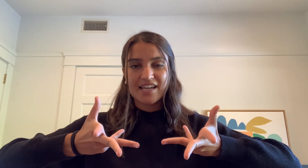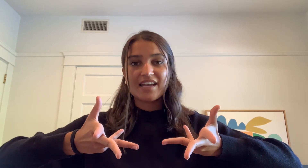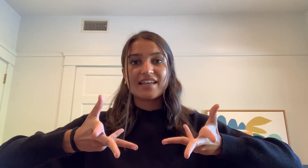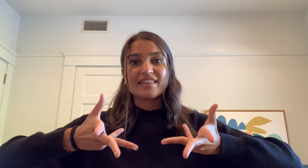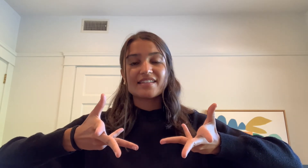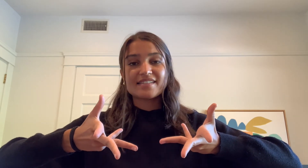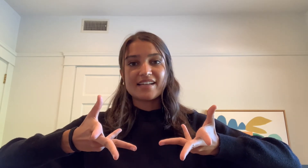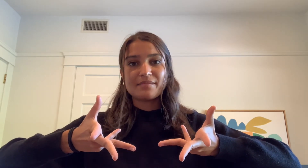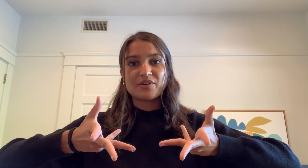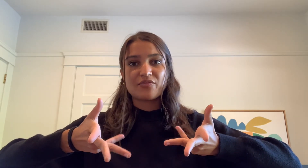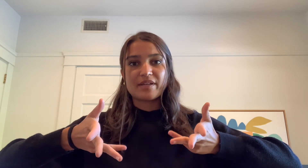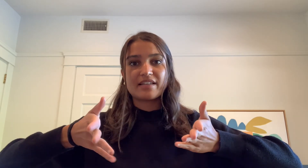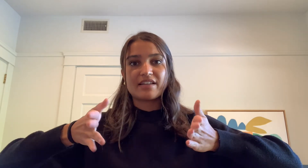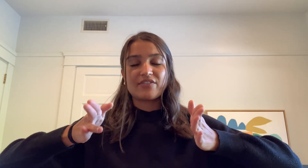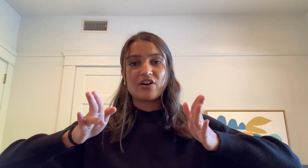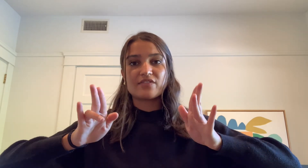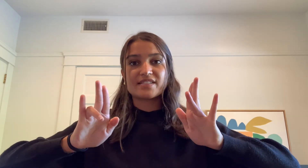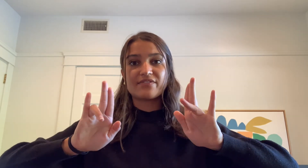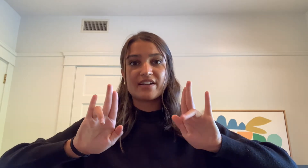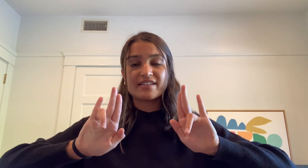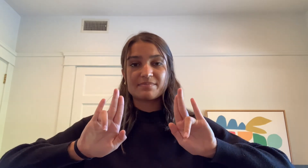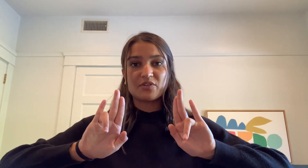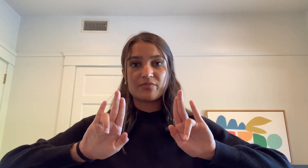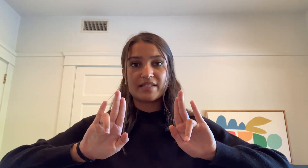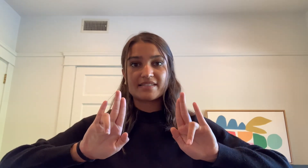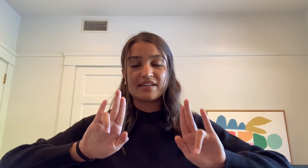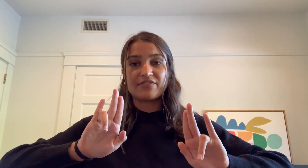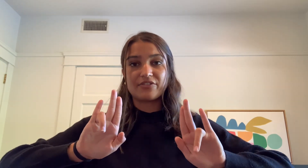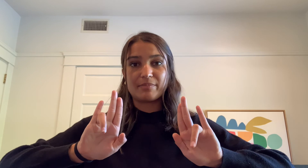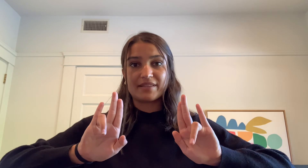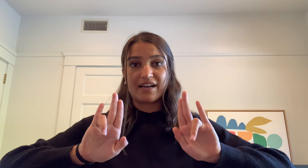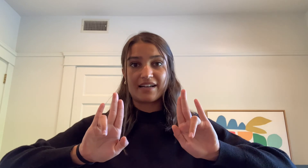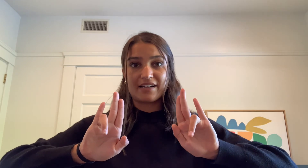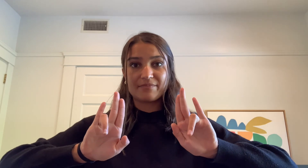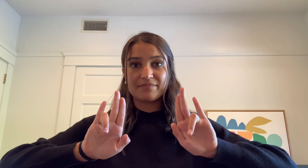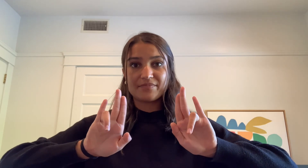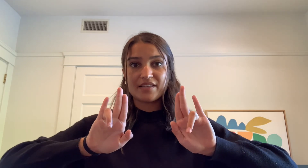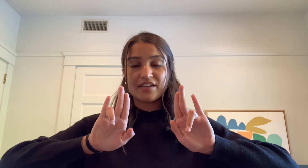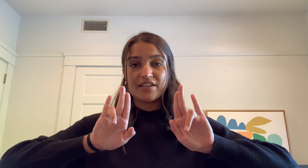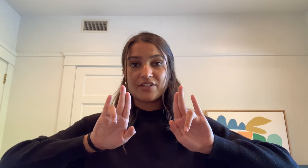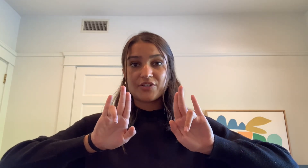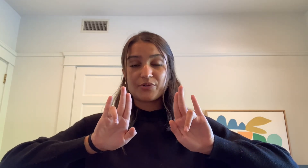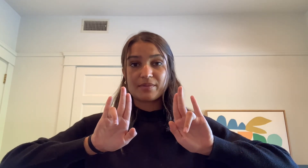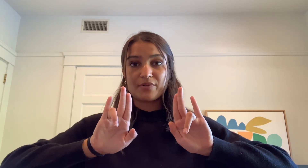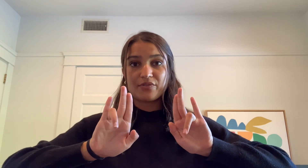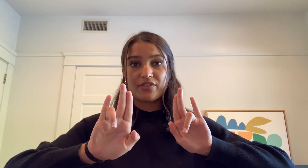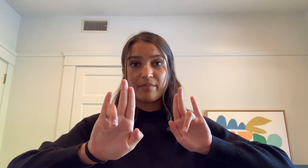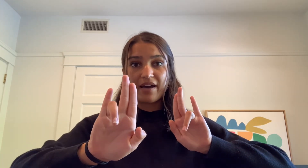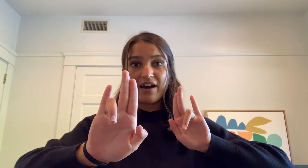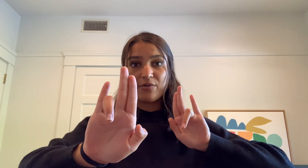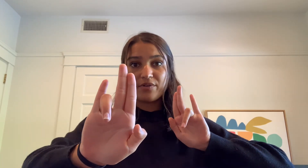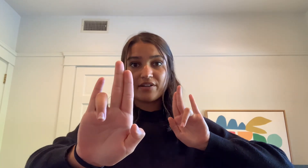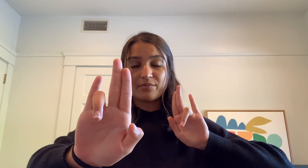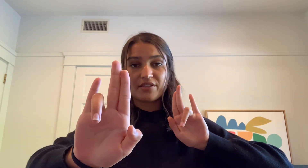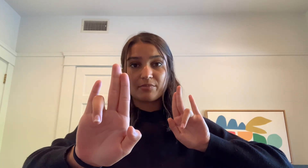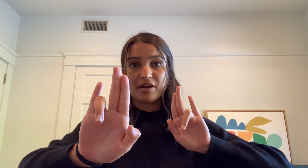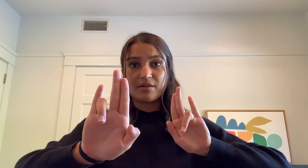The second movement involves the various movements of Tri Pataka. You can move them outward with your palms